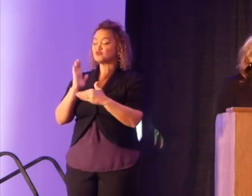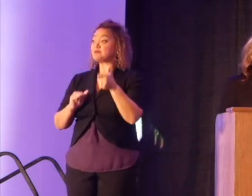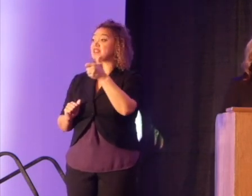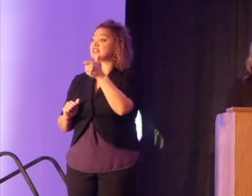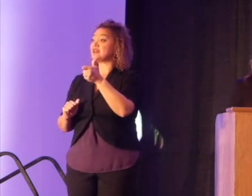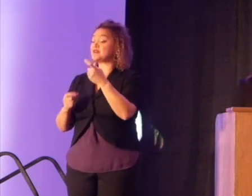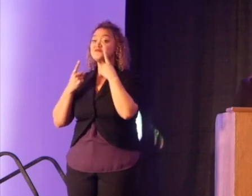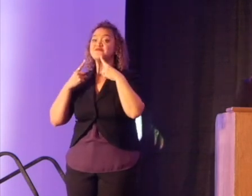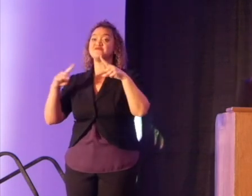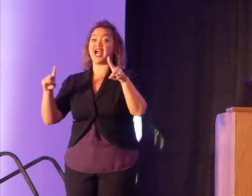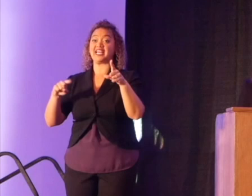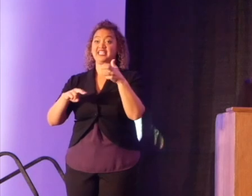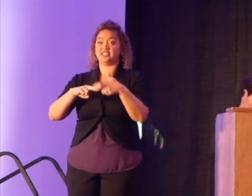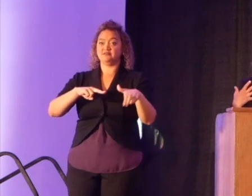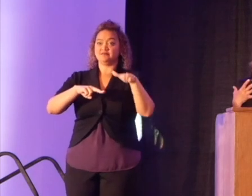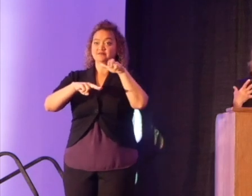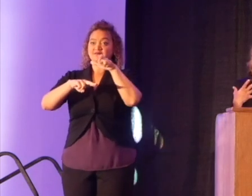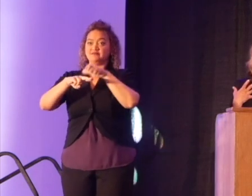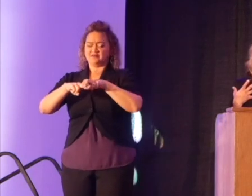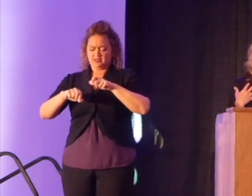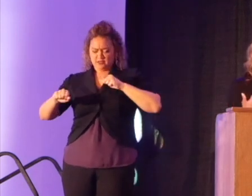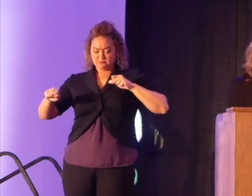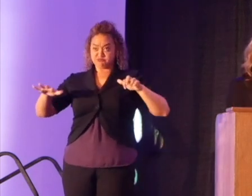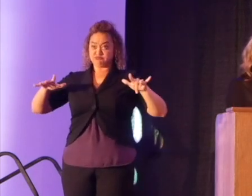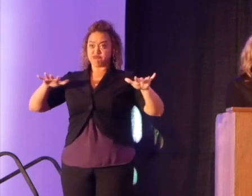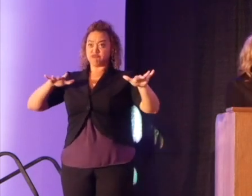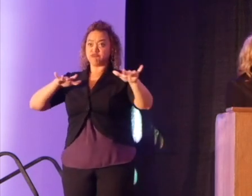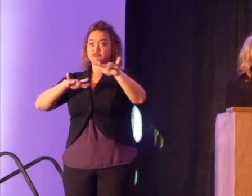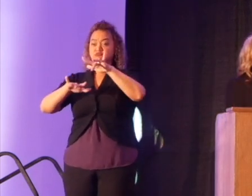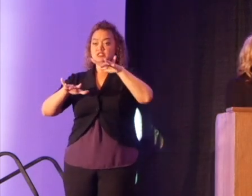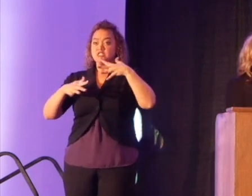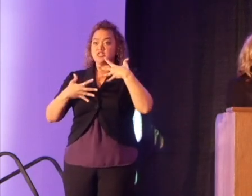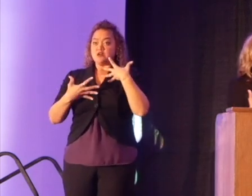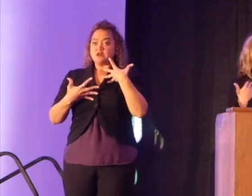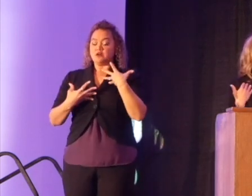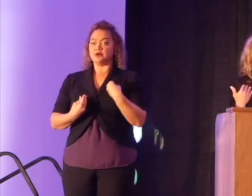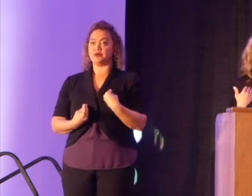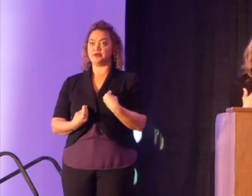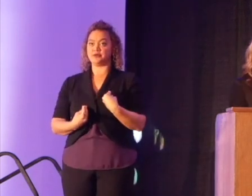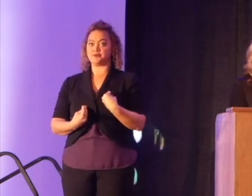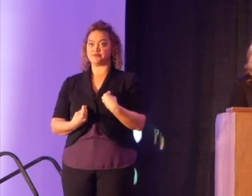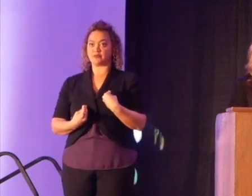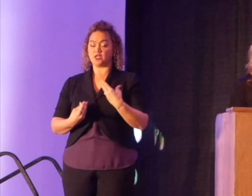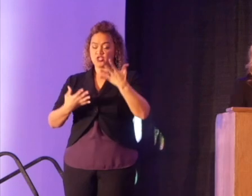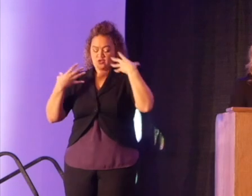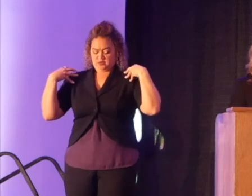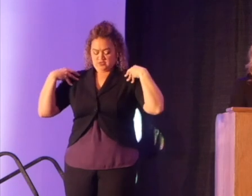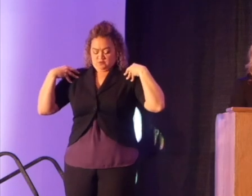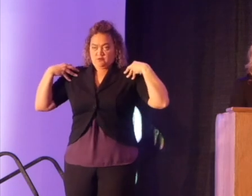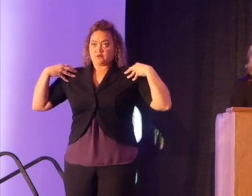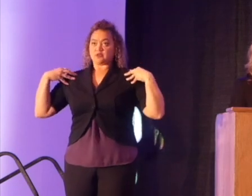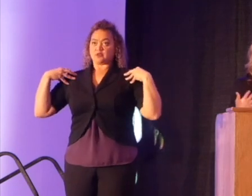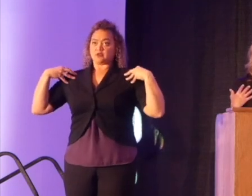Finally, as he sat down in the chair, the air seemed to leave his body, and he went from these squared-off shoulders